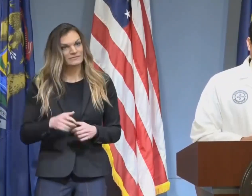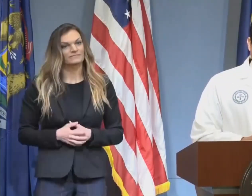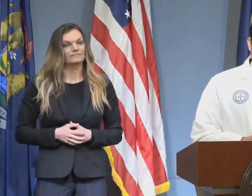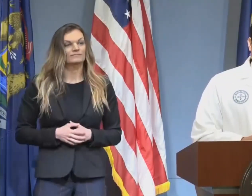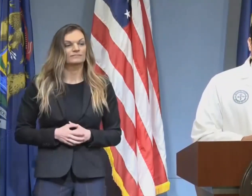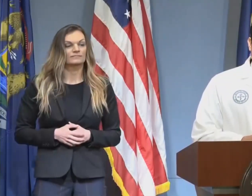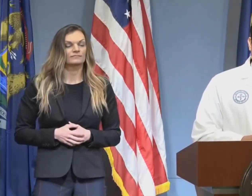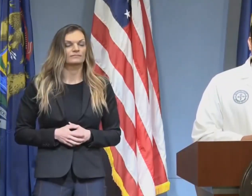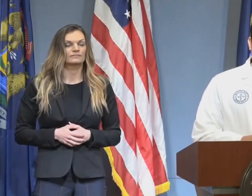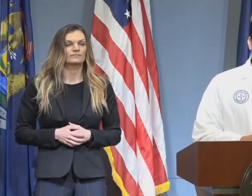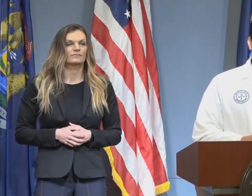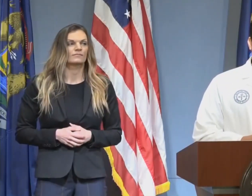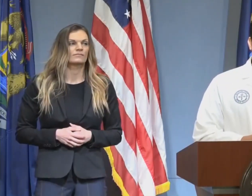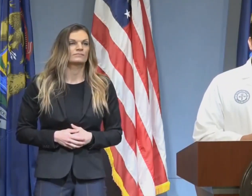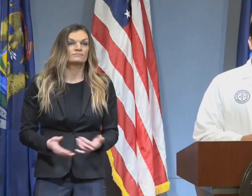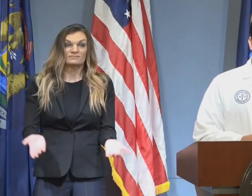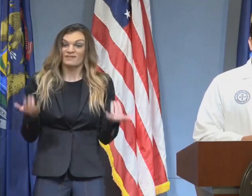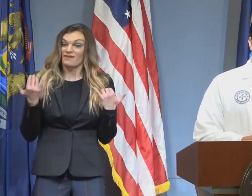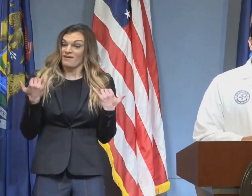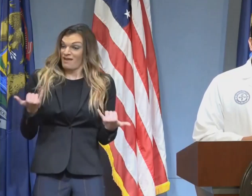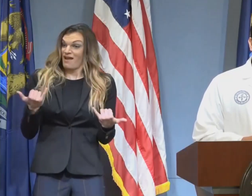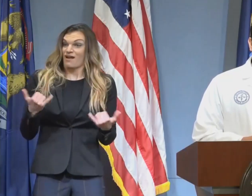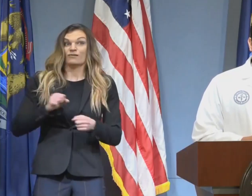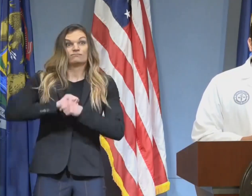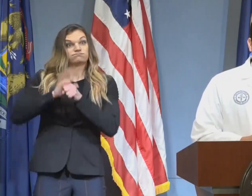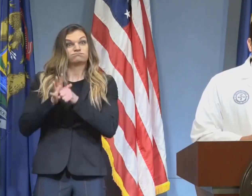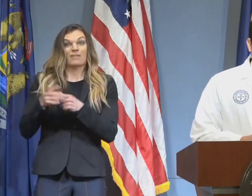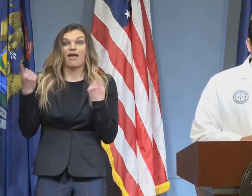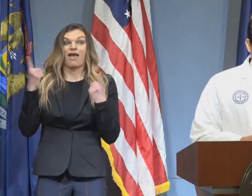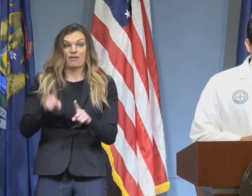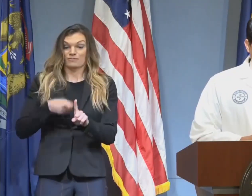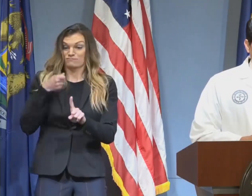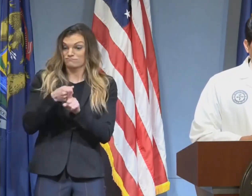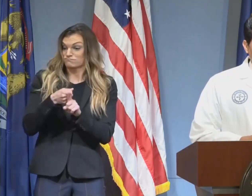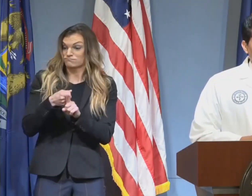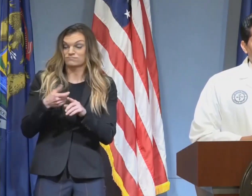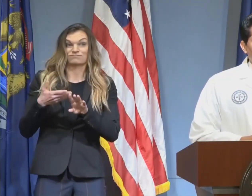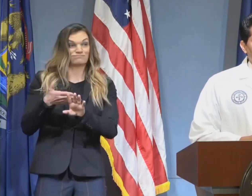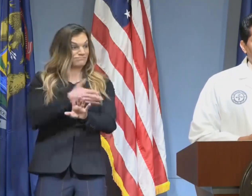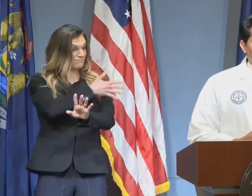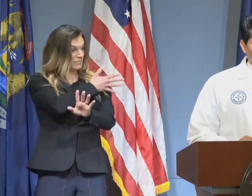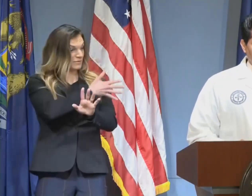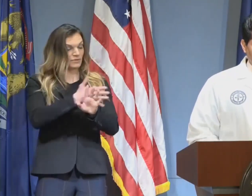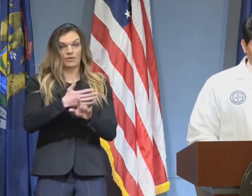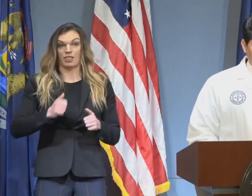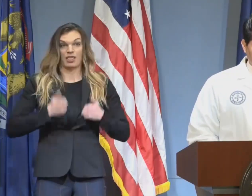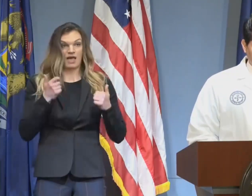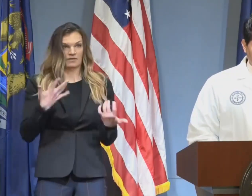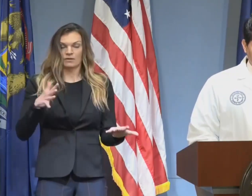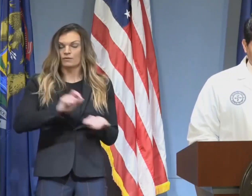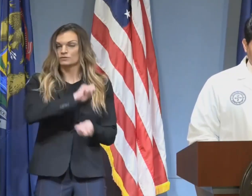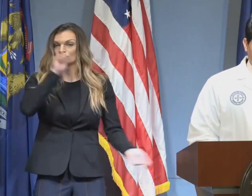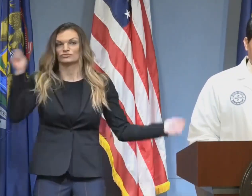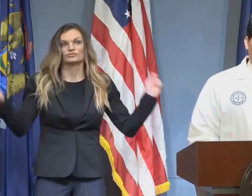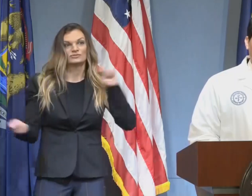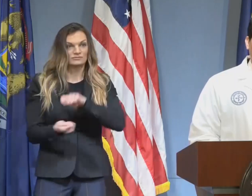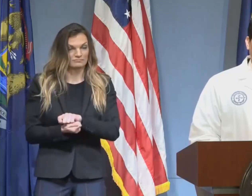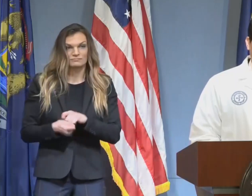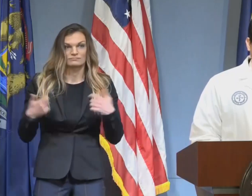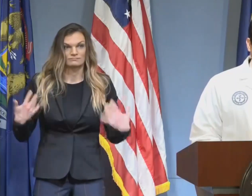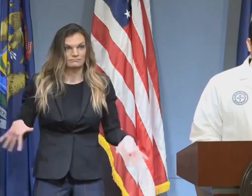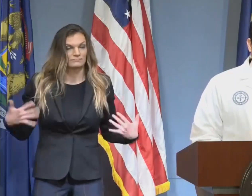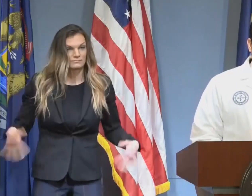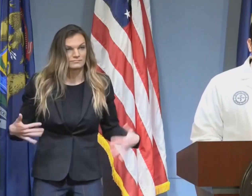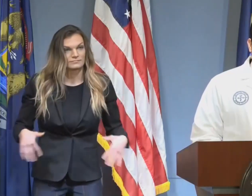-19 pandemic has brought life as we know it to a standstill. And Michigan's healthcare community has been in a unique position during this time.